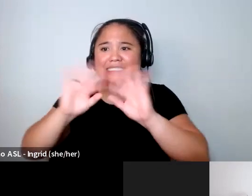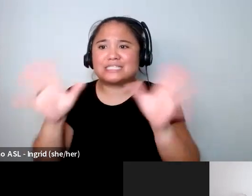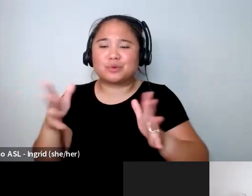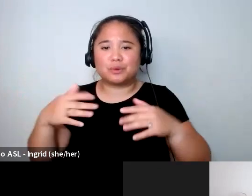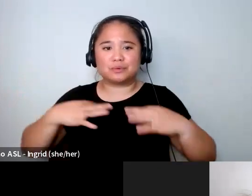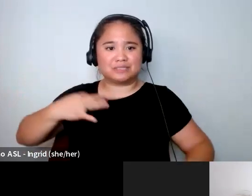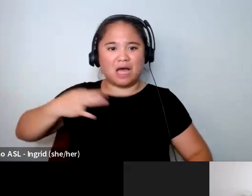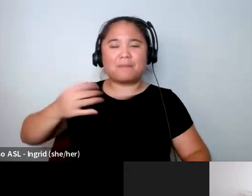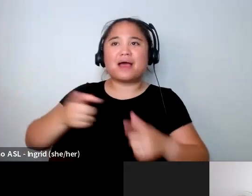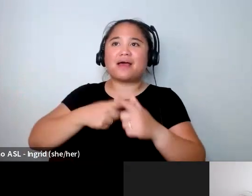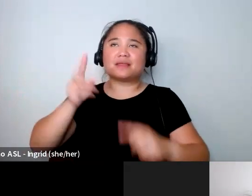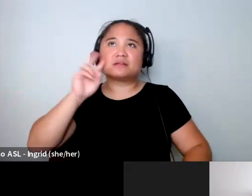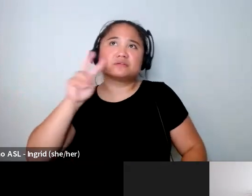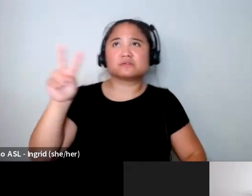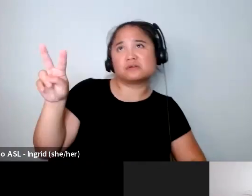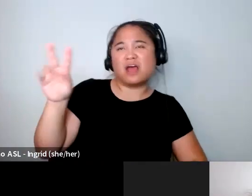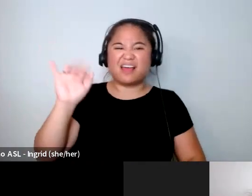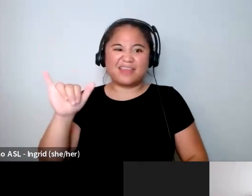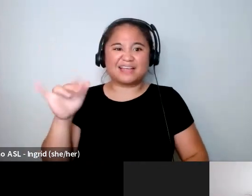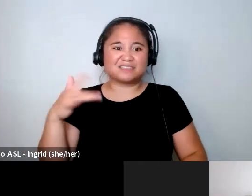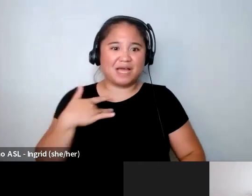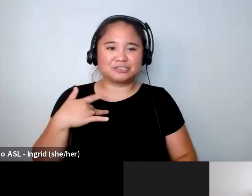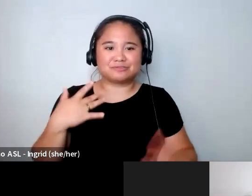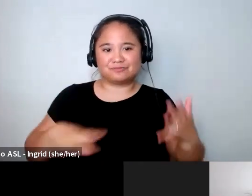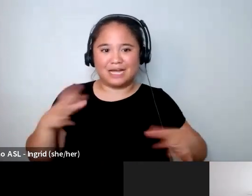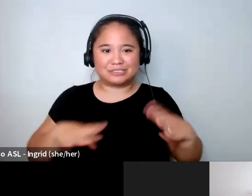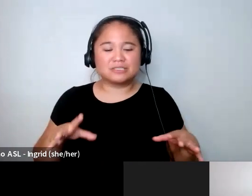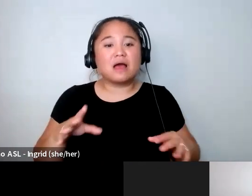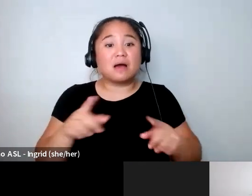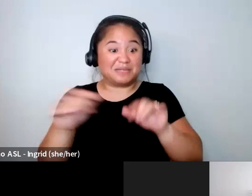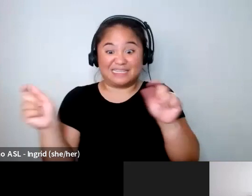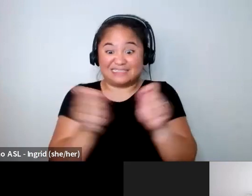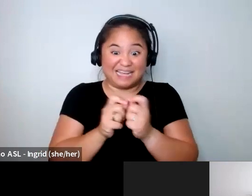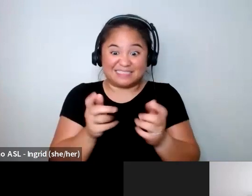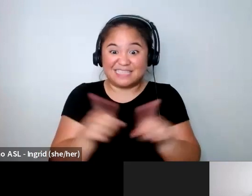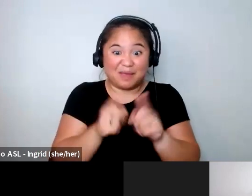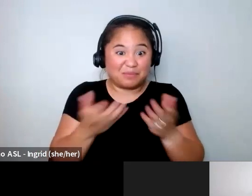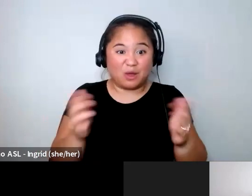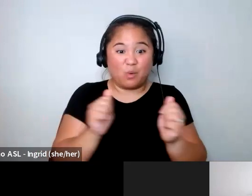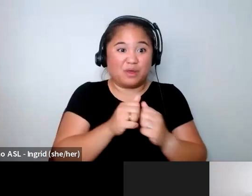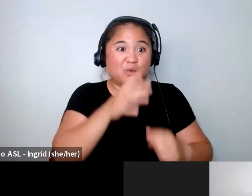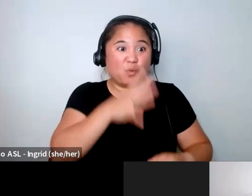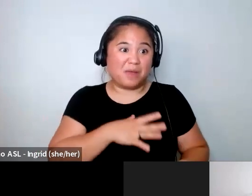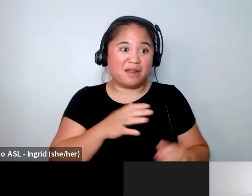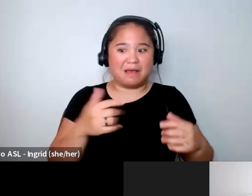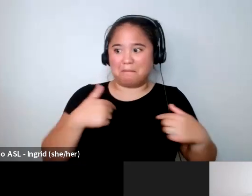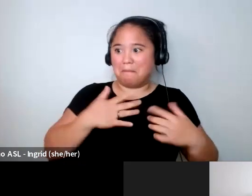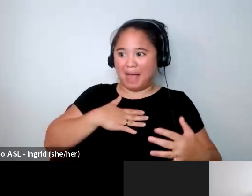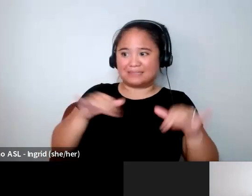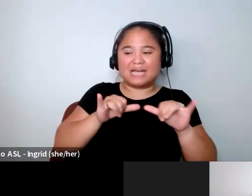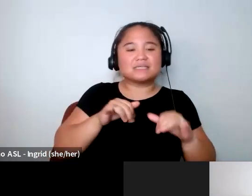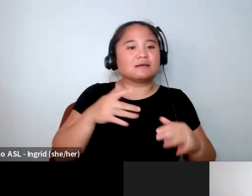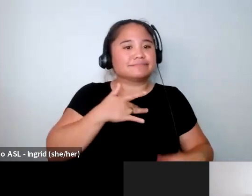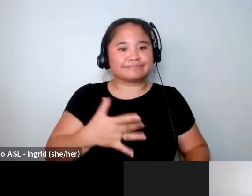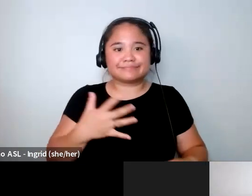looking in the distance and that's fashion you do the exact same thing with a woman my size and it's automatically pornography or fetishist